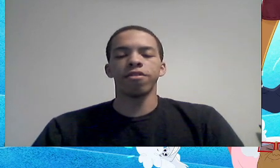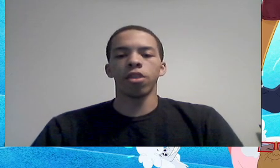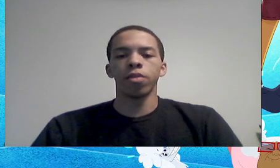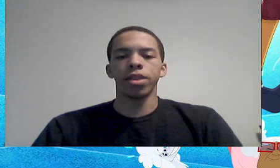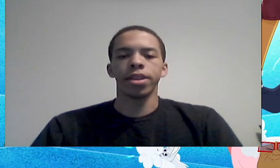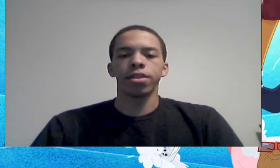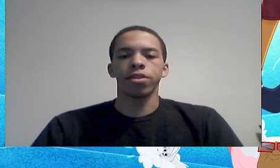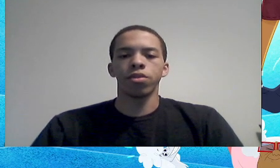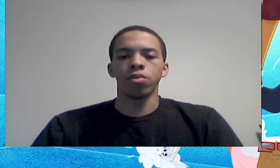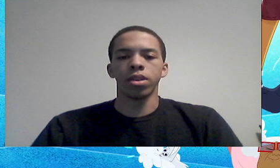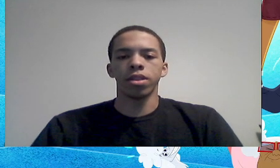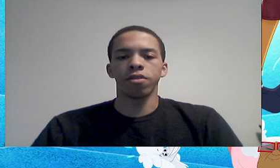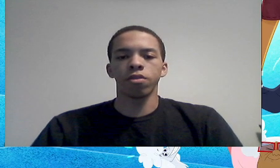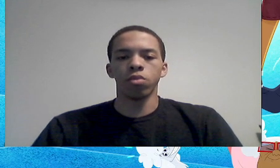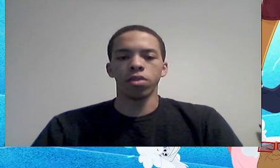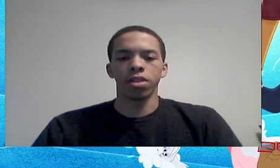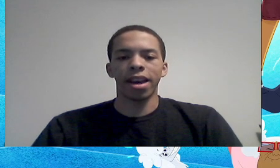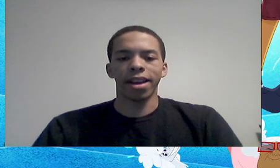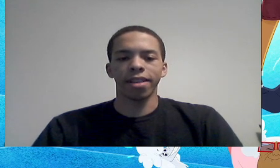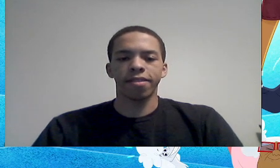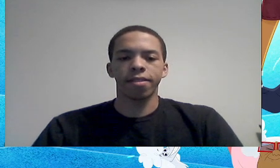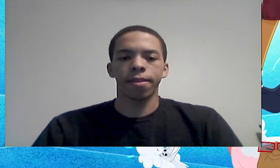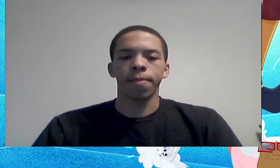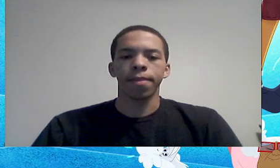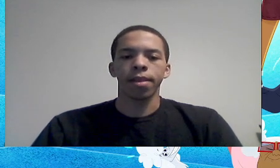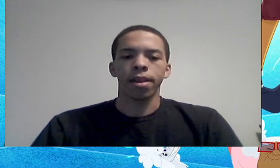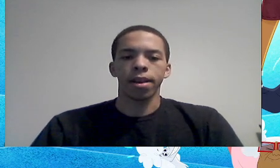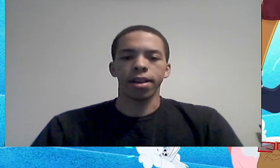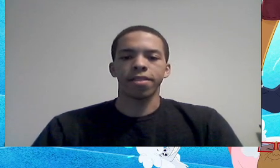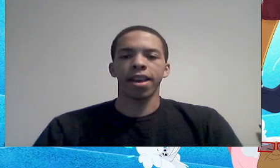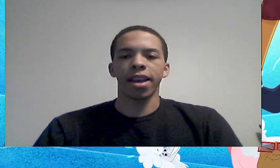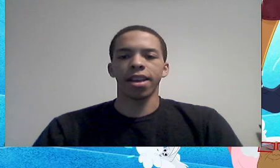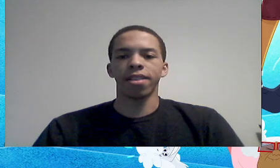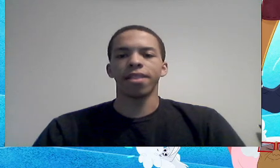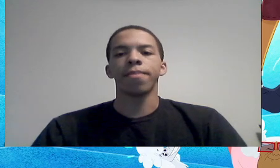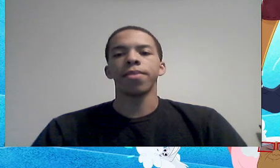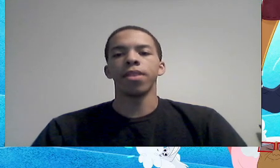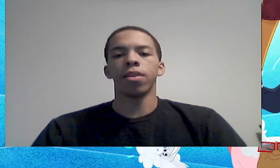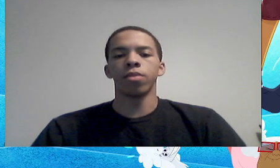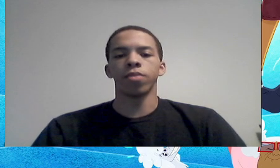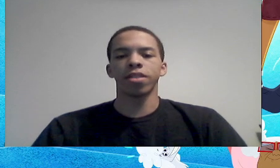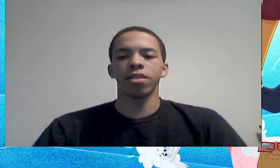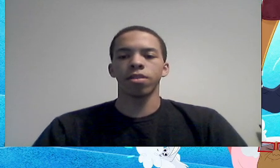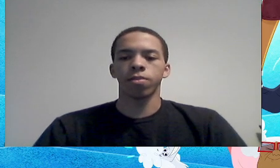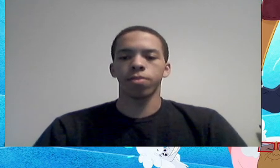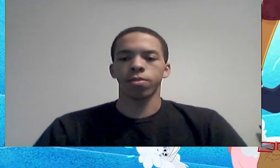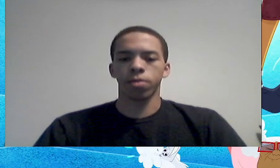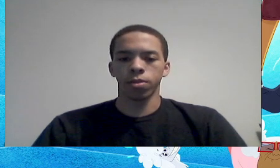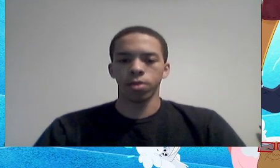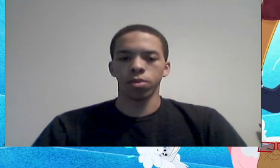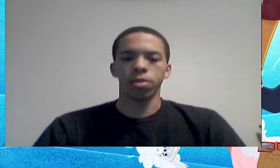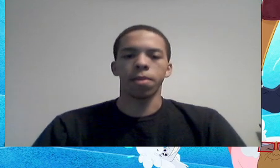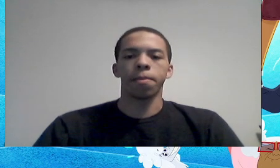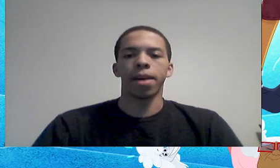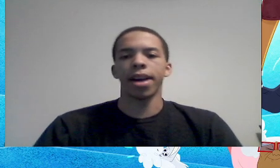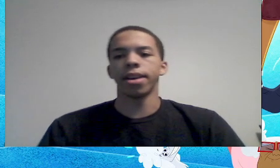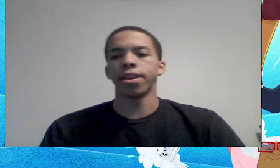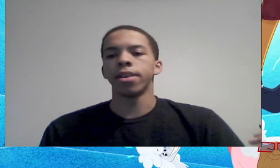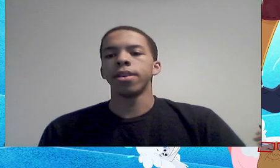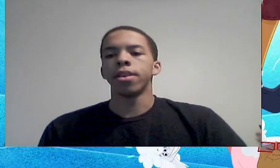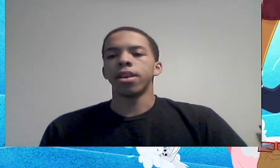asking Zoe to the school dance and the whole rest of the crew,